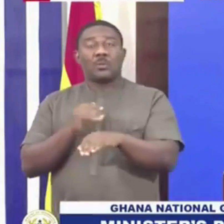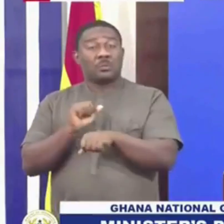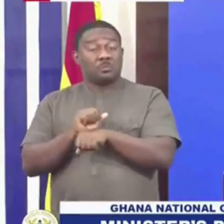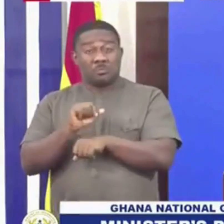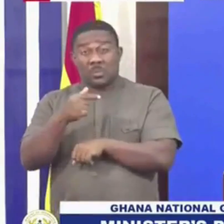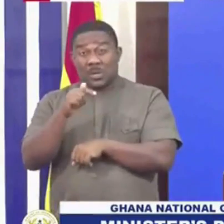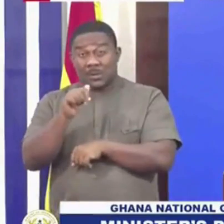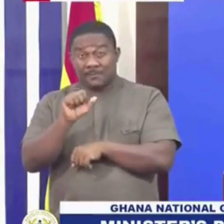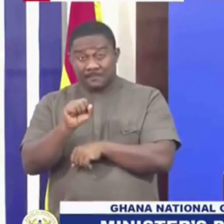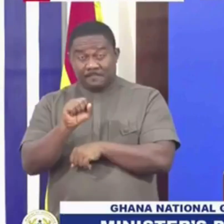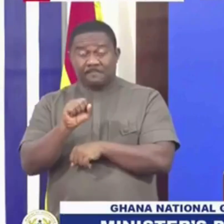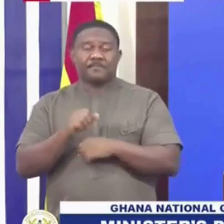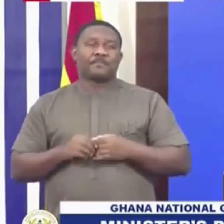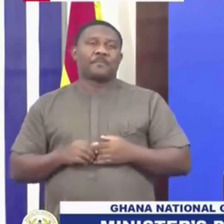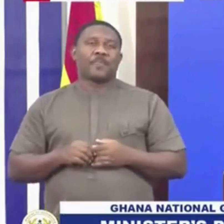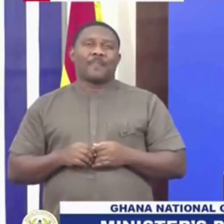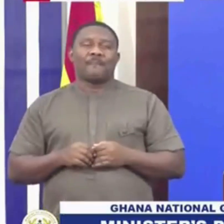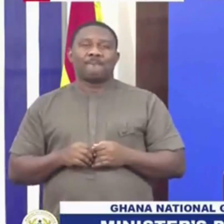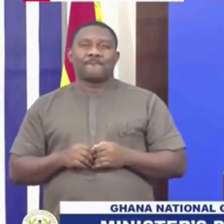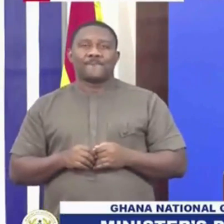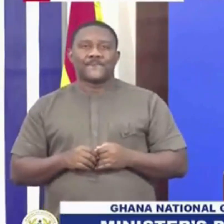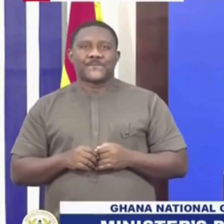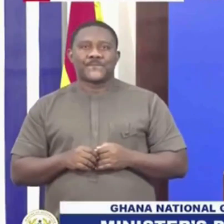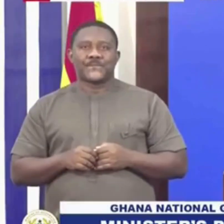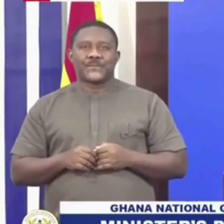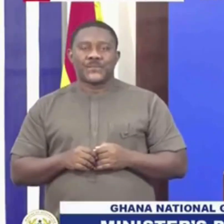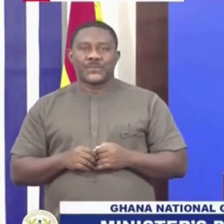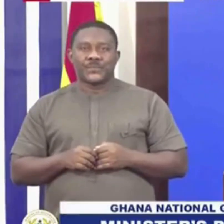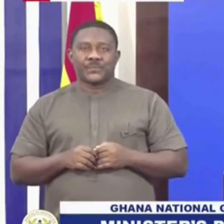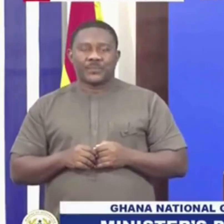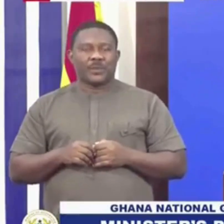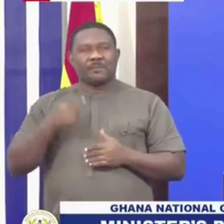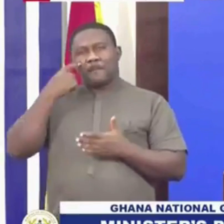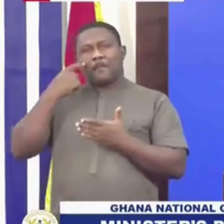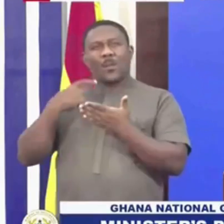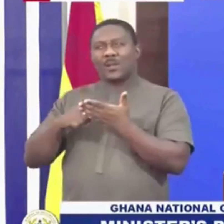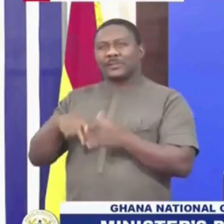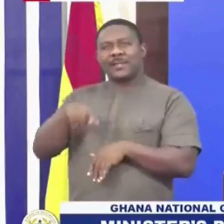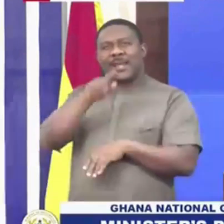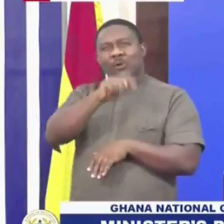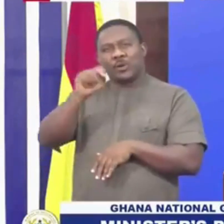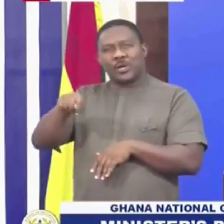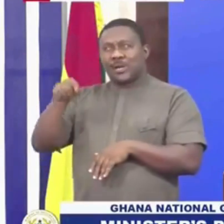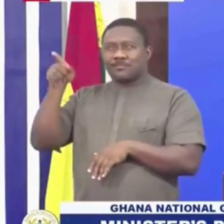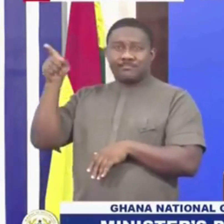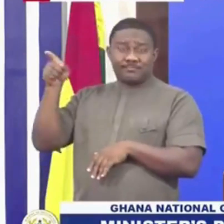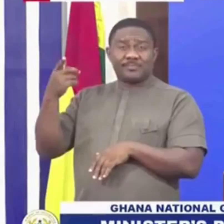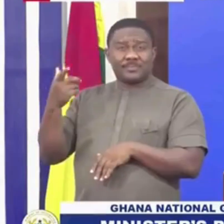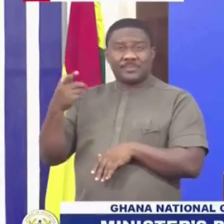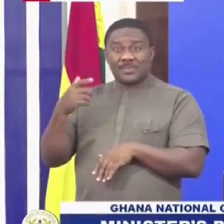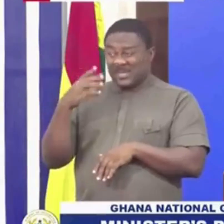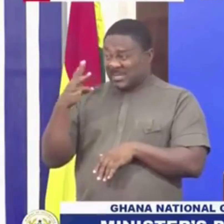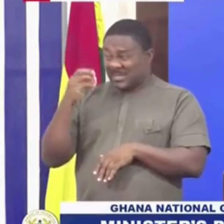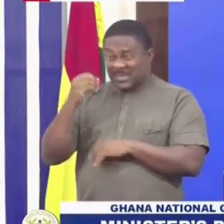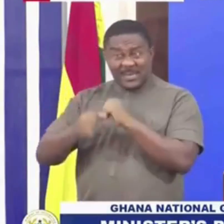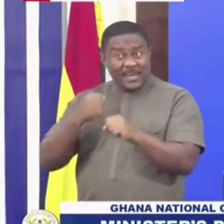say Ghana. To put it in context, look at our brothers in Trinidad. It took them 60 years, 60,